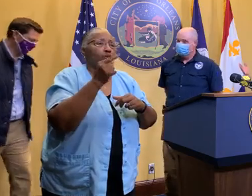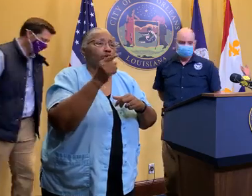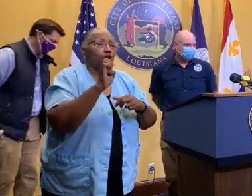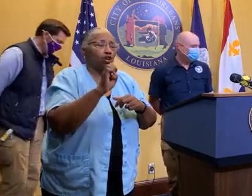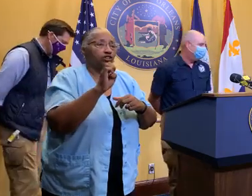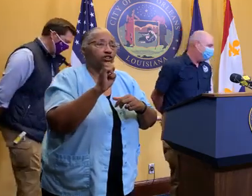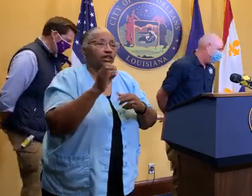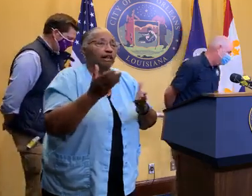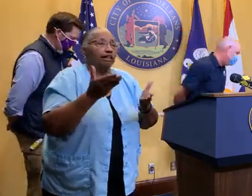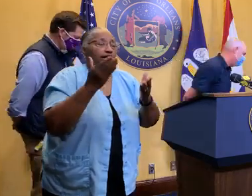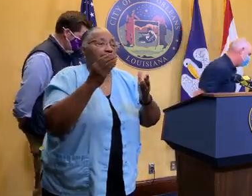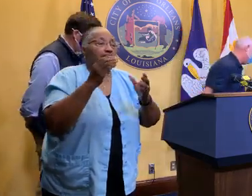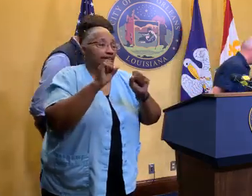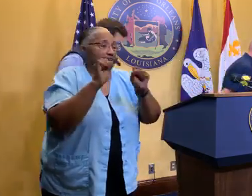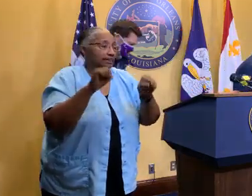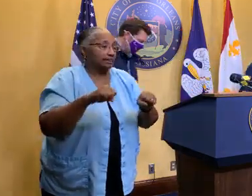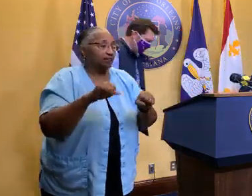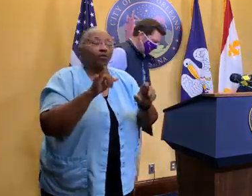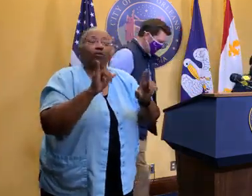Oh, that's I'm sorry, random.